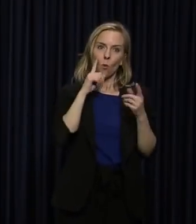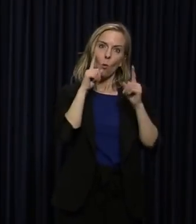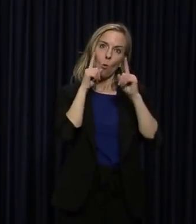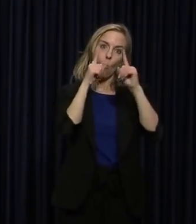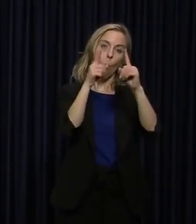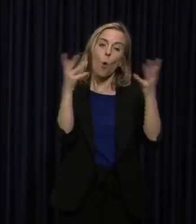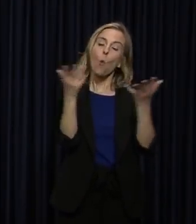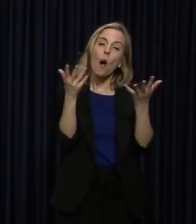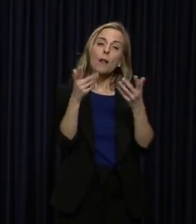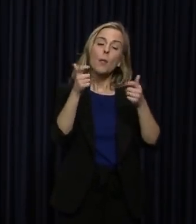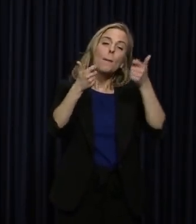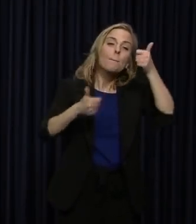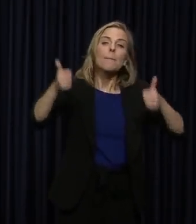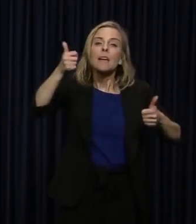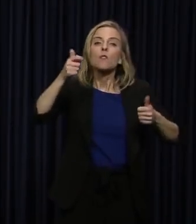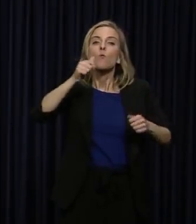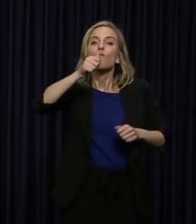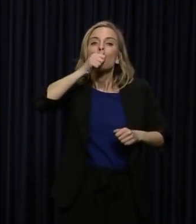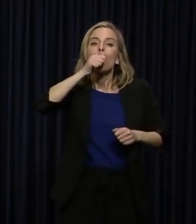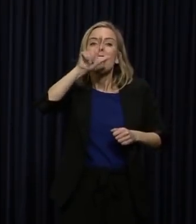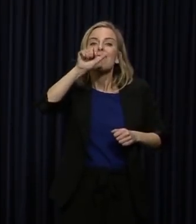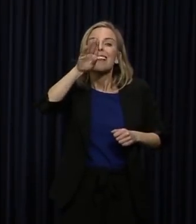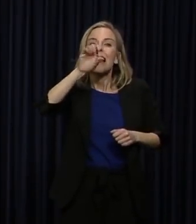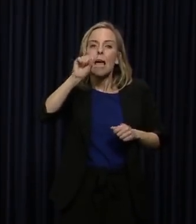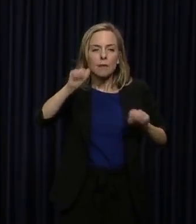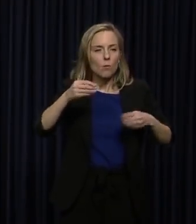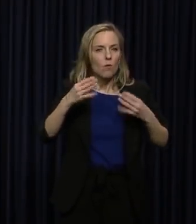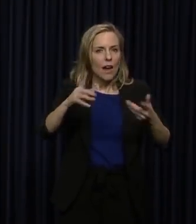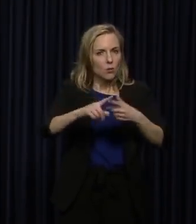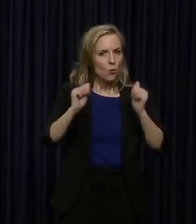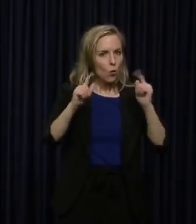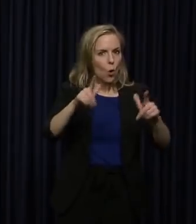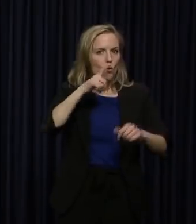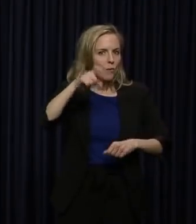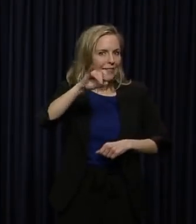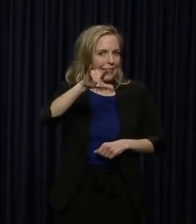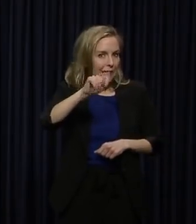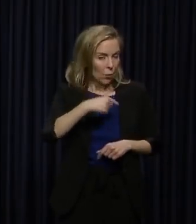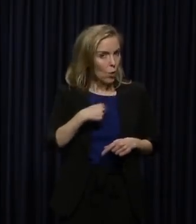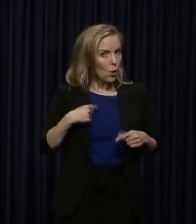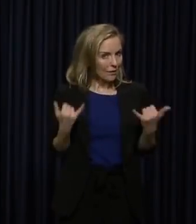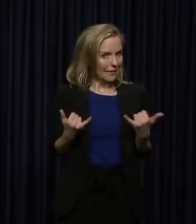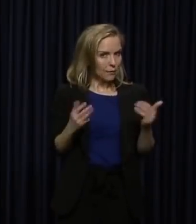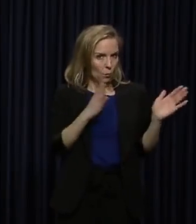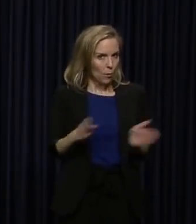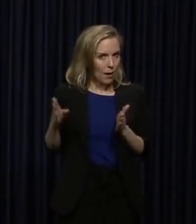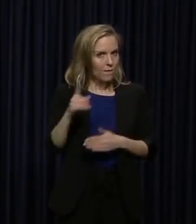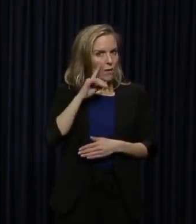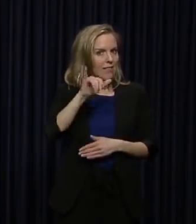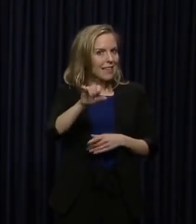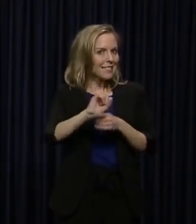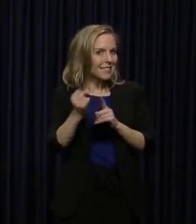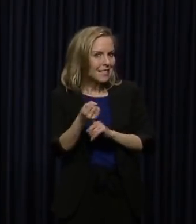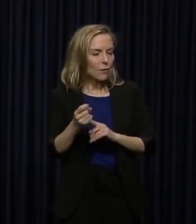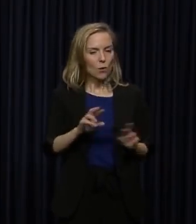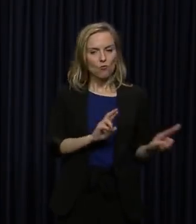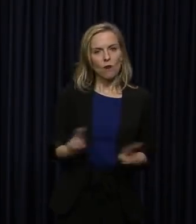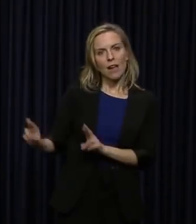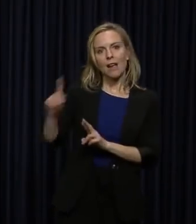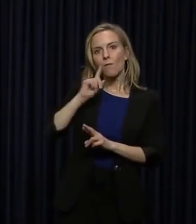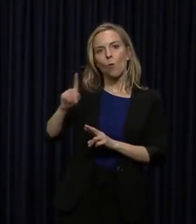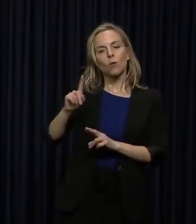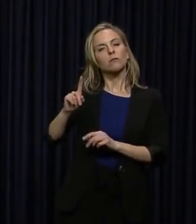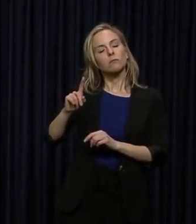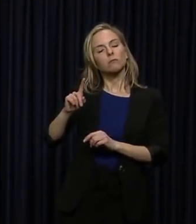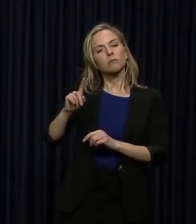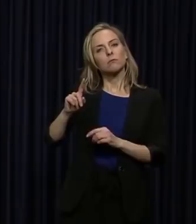major private labs can provide a test to everyone who needs it, and we are preparing for that scenario. We've just got to be ready for